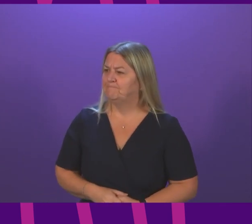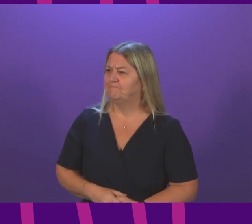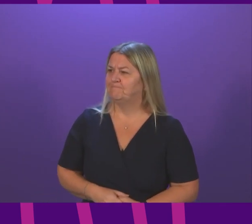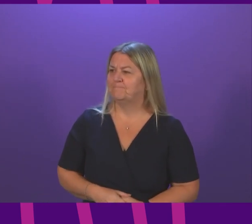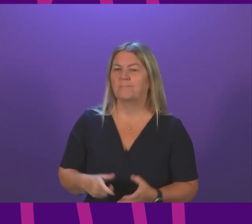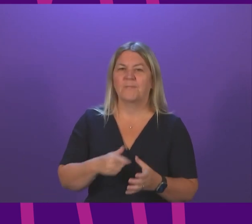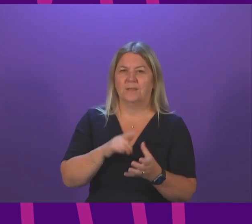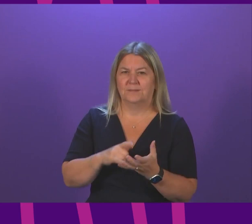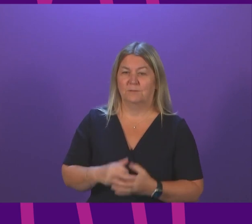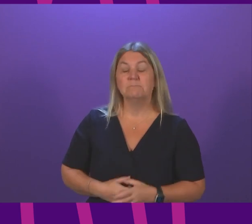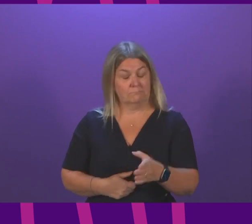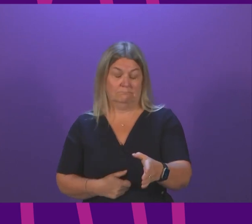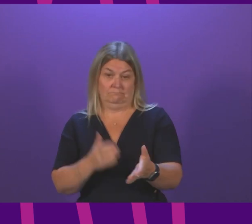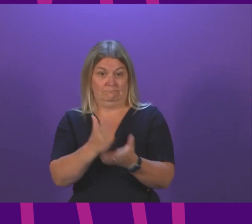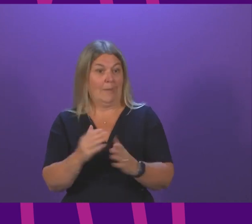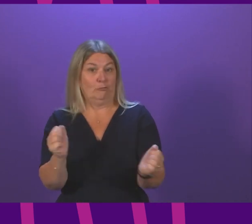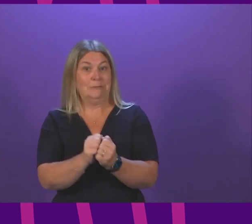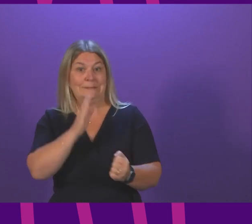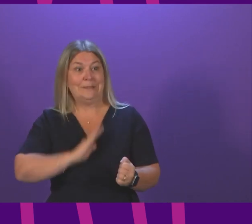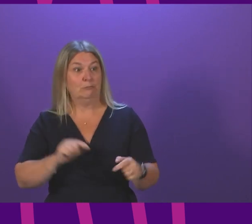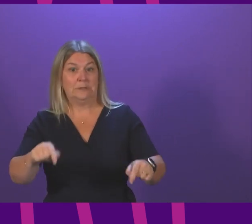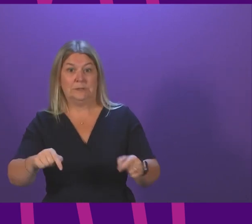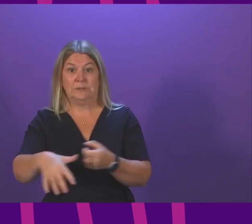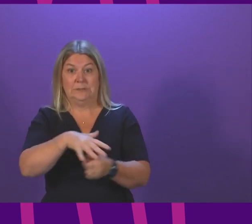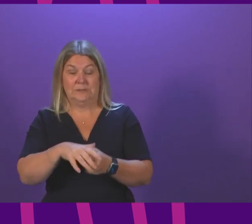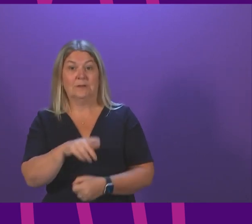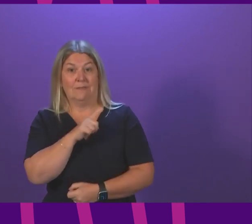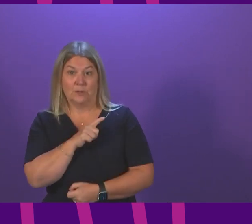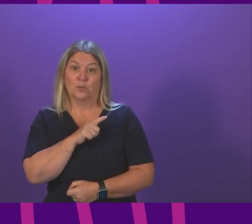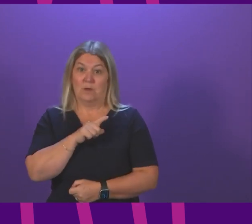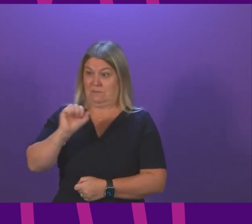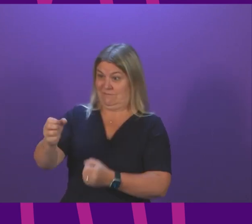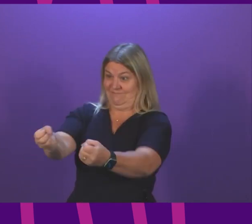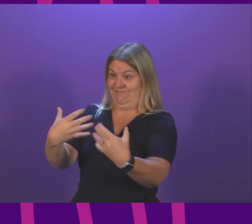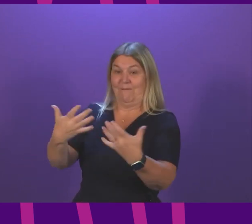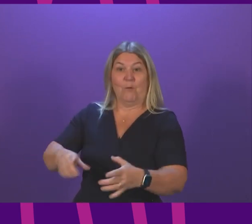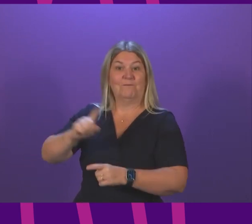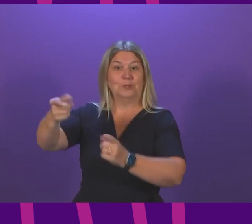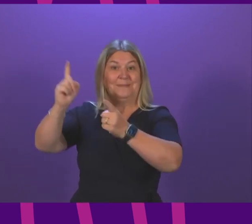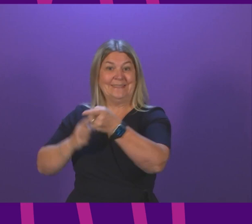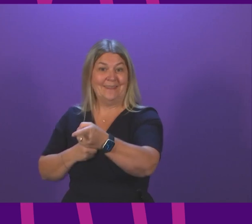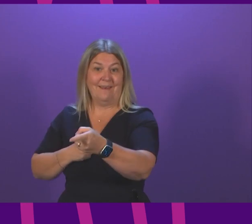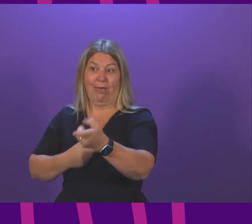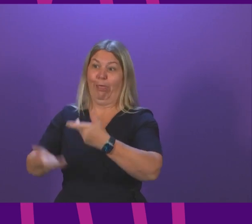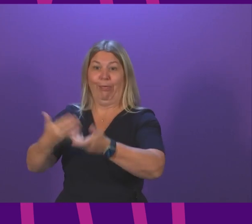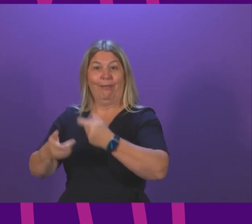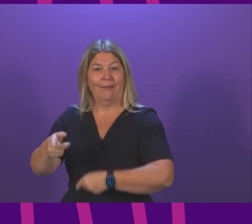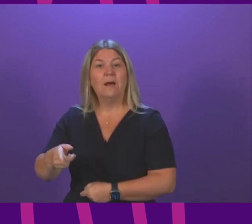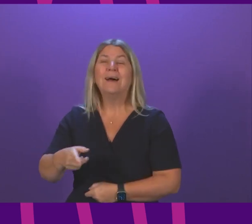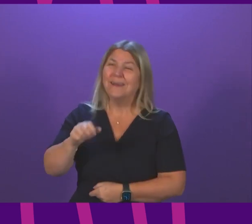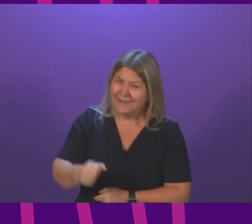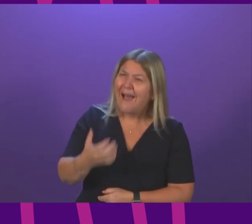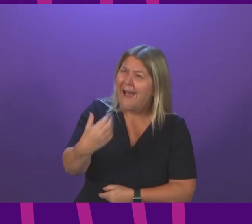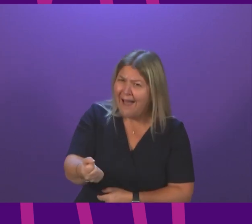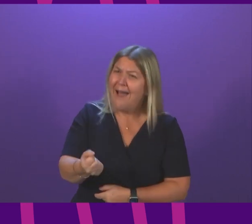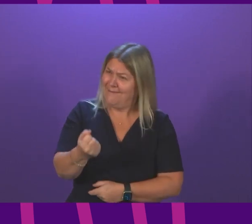far too serious and that's why the soundbites are coming from the First Minister. We do have means and we should use the means